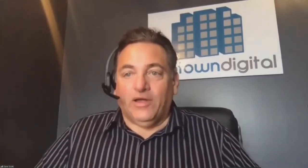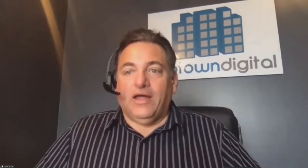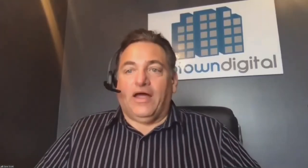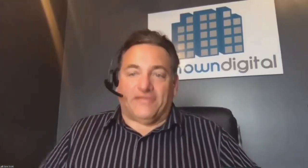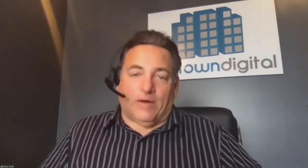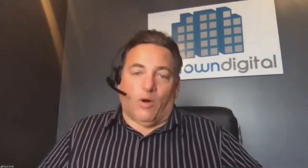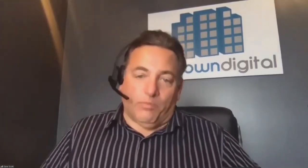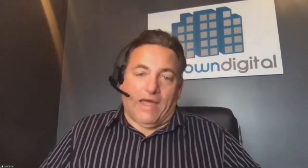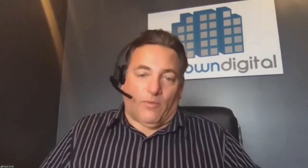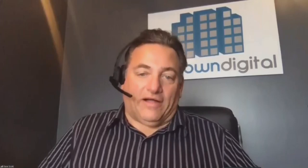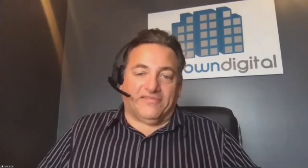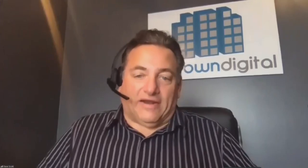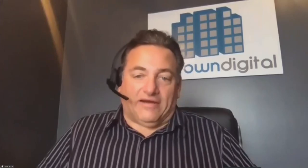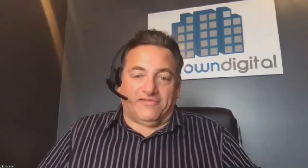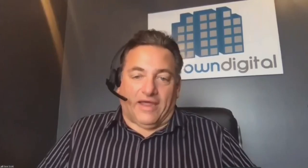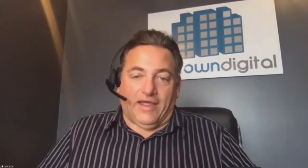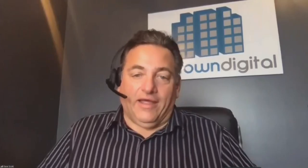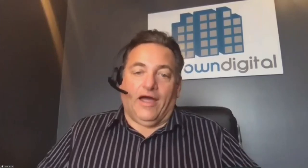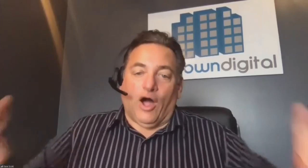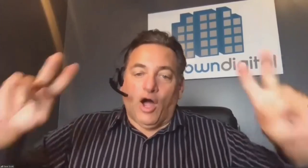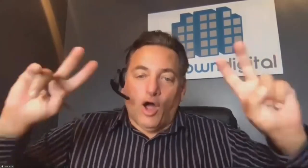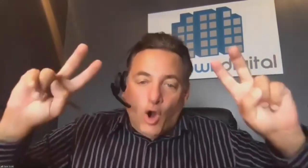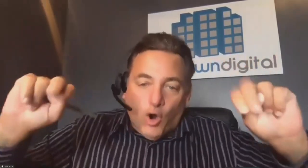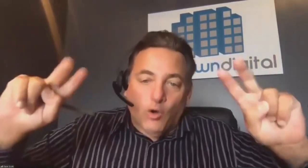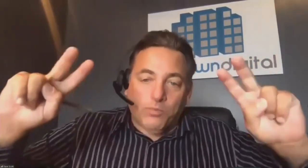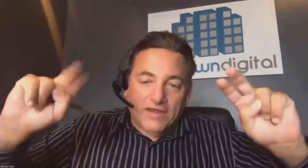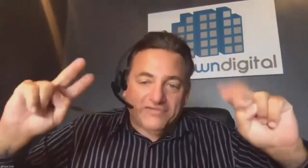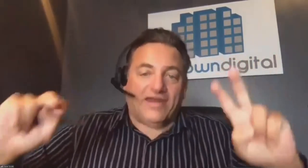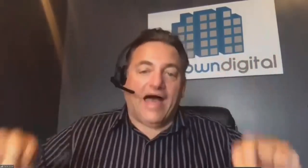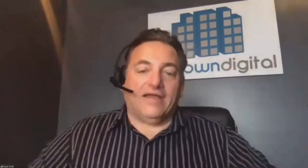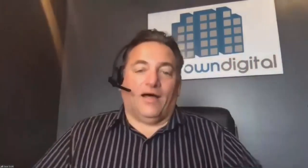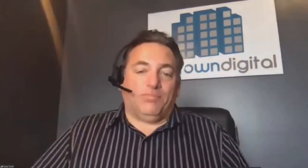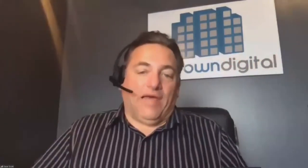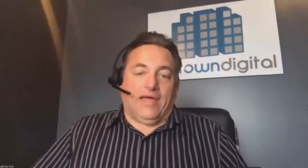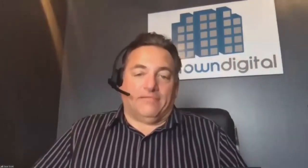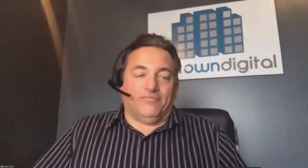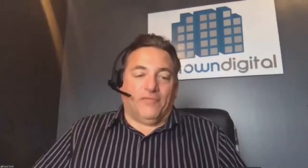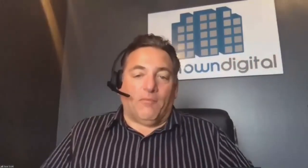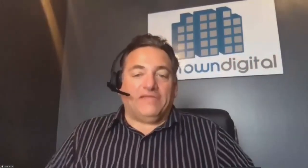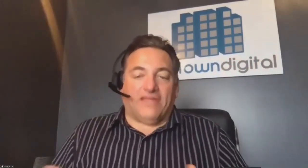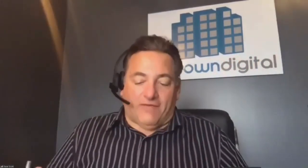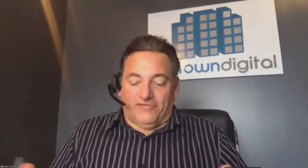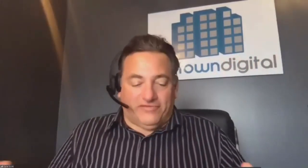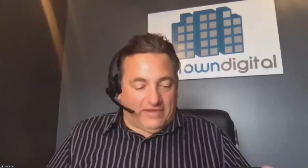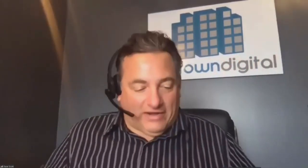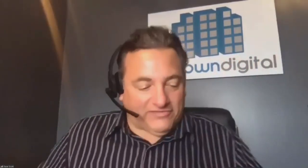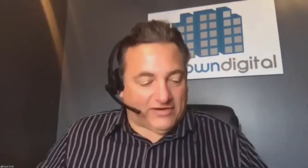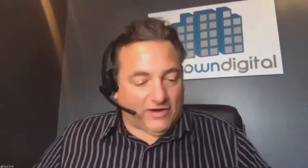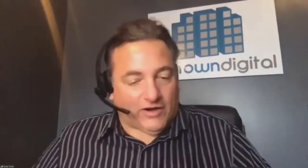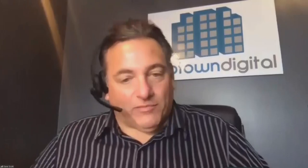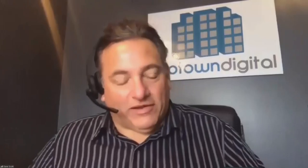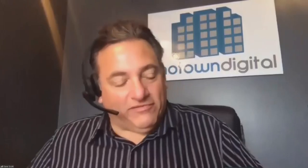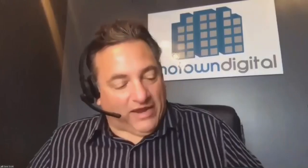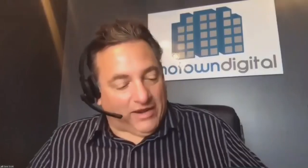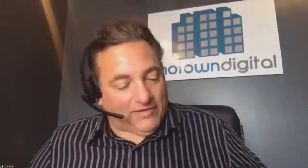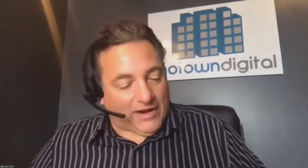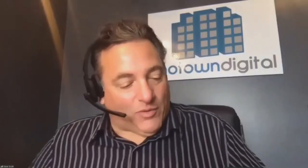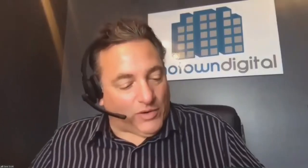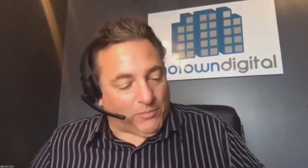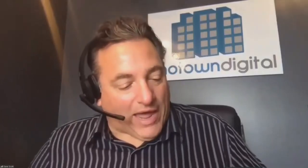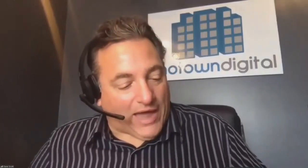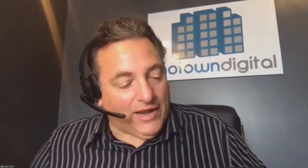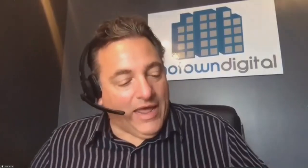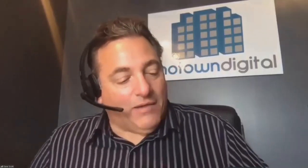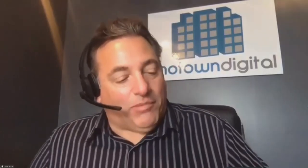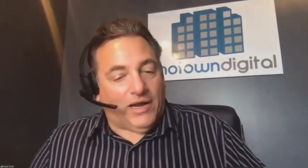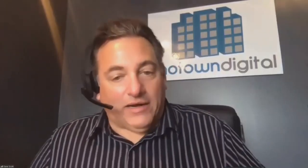day to people as I quote Pat Watson and I say, hope is not a plan. My staff is getting sick and tired of me saying